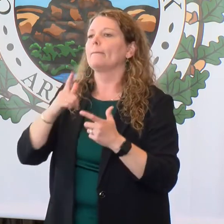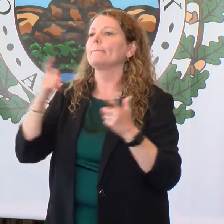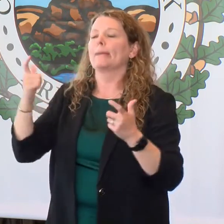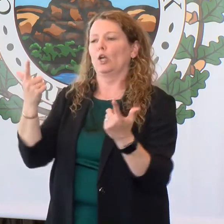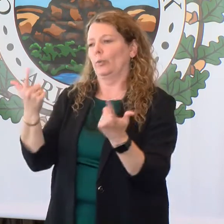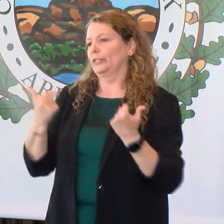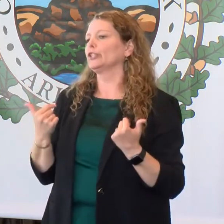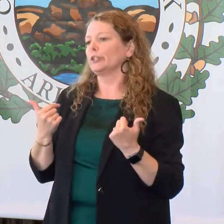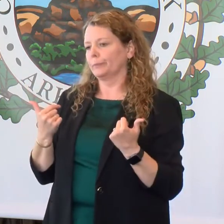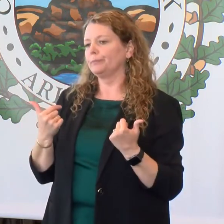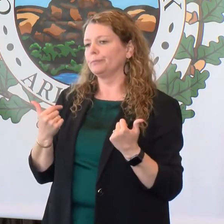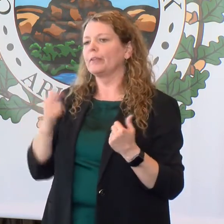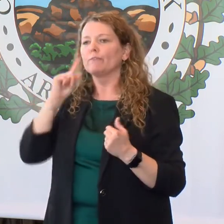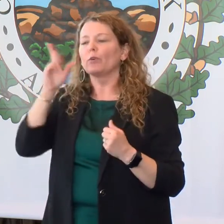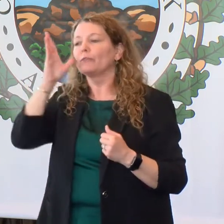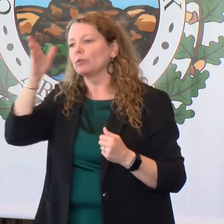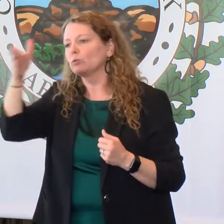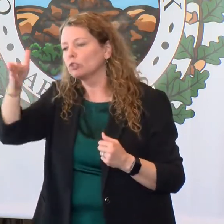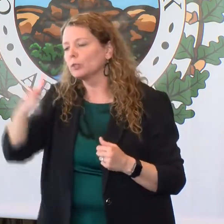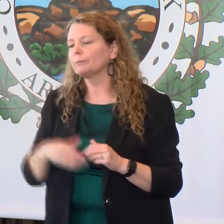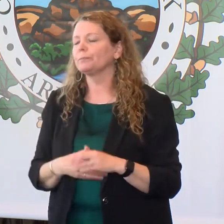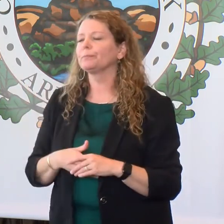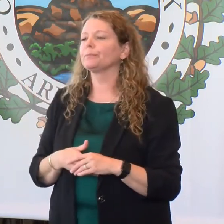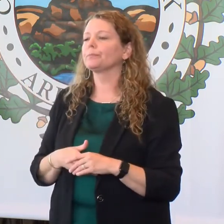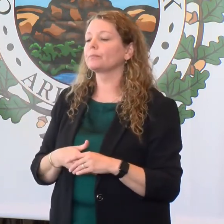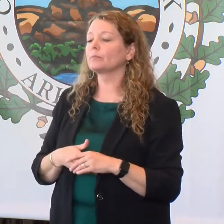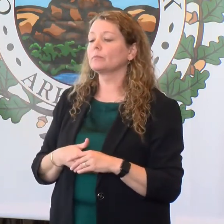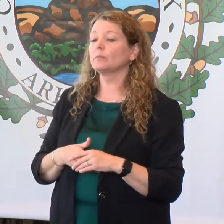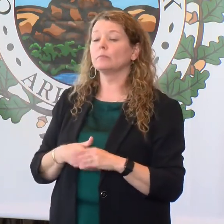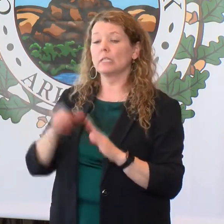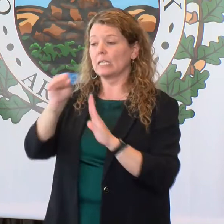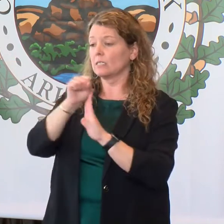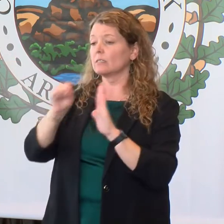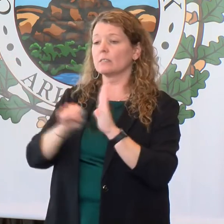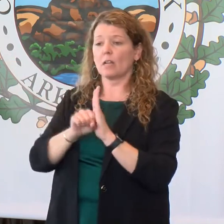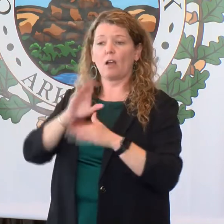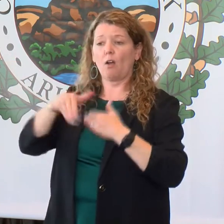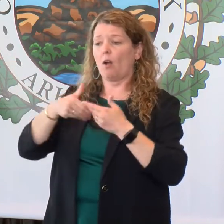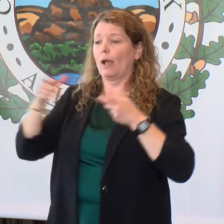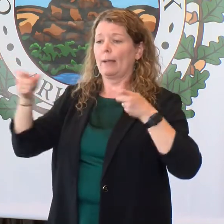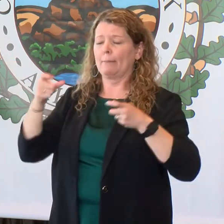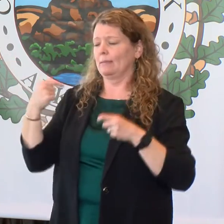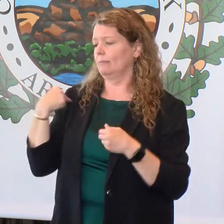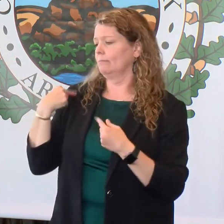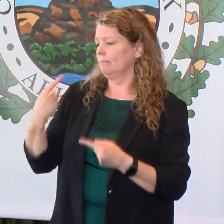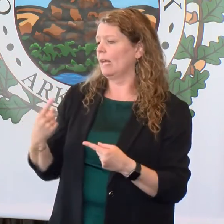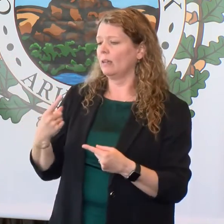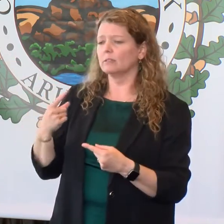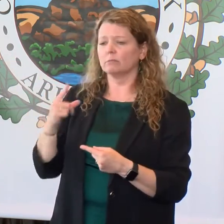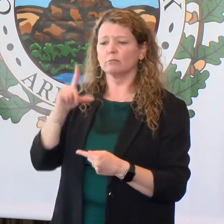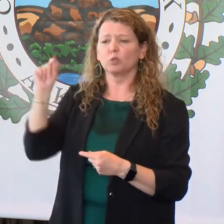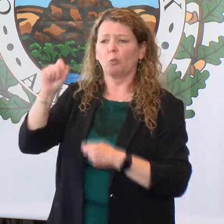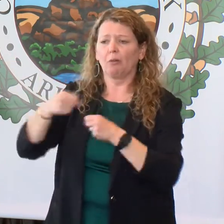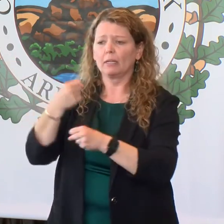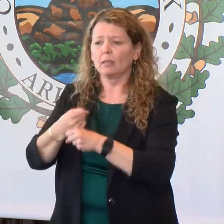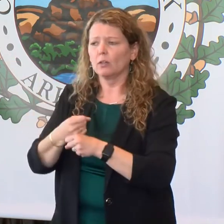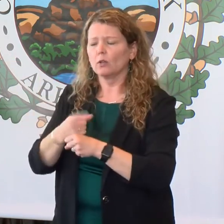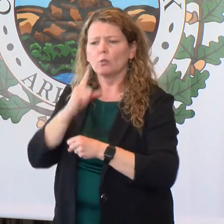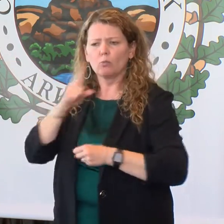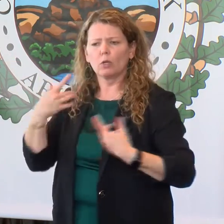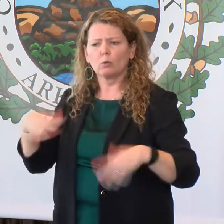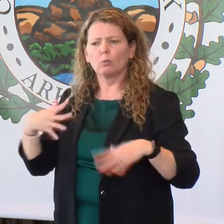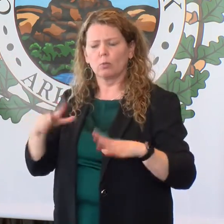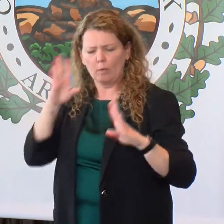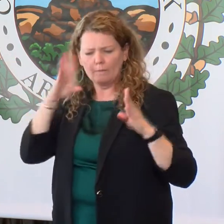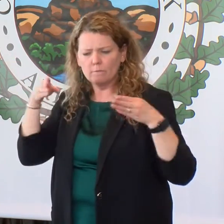over the long haul. And while our state officials have over the last couple of decades really paid careful